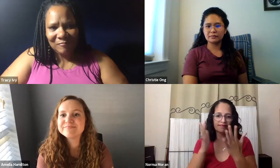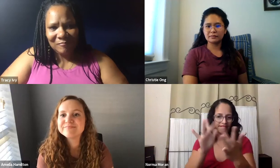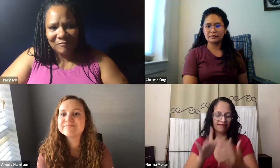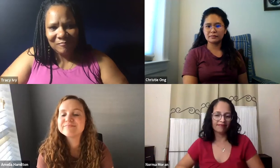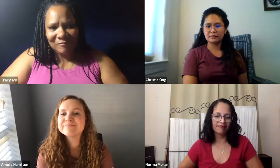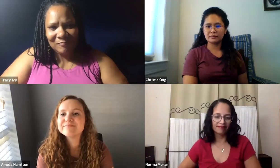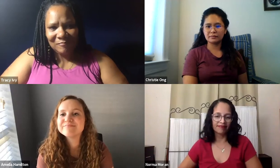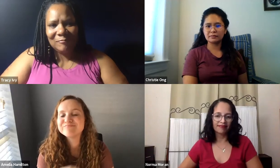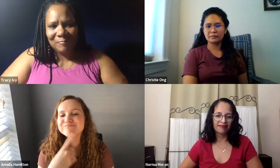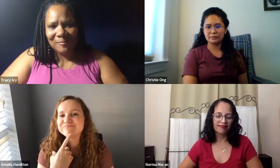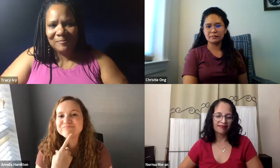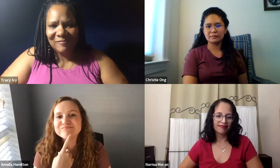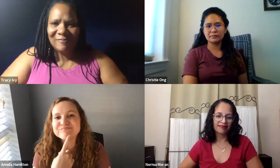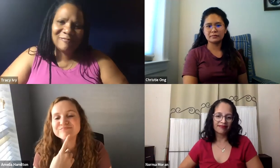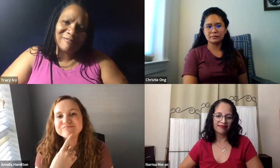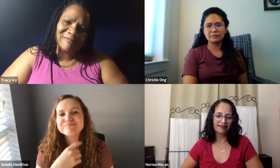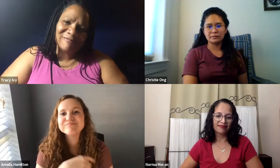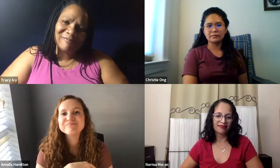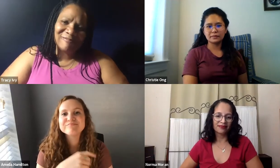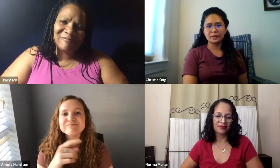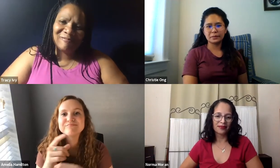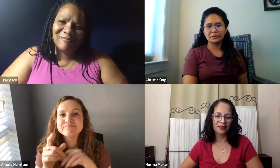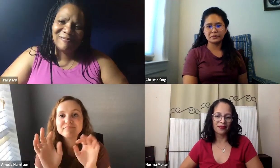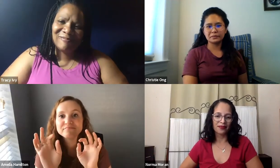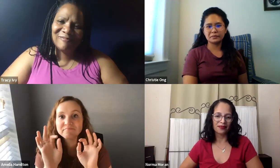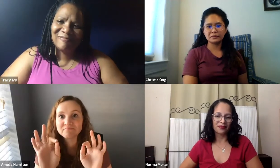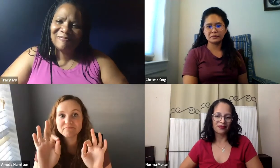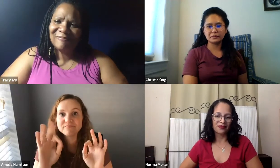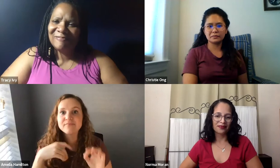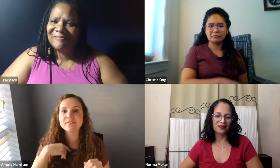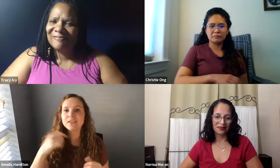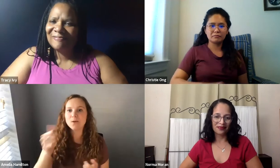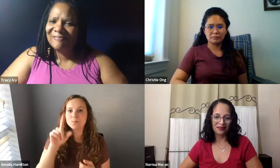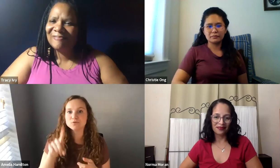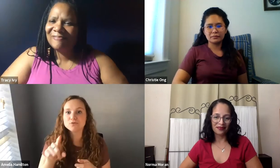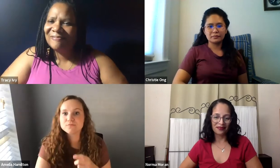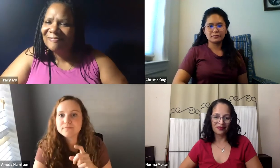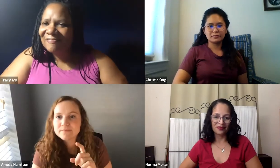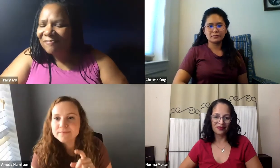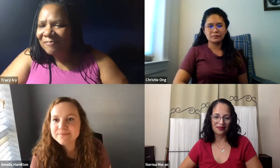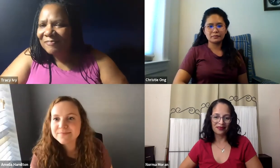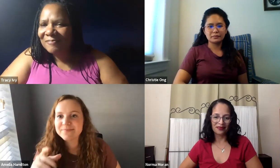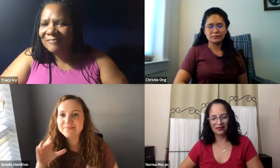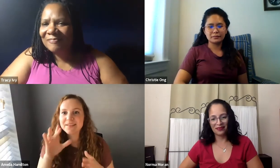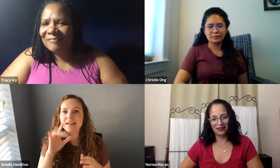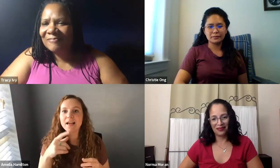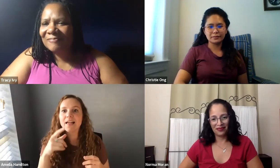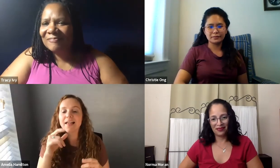of this community. Really, don't feel afraid or ashamed to reach out and ask for help and support. Okay, great. Next question.